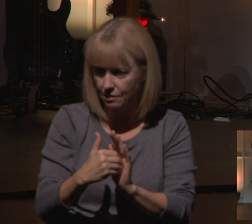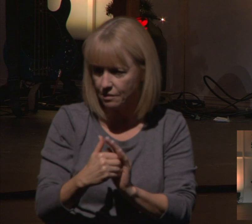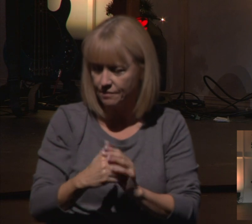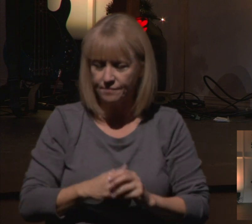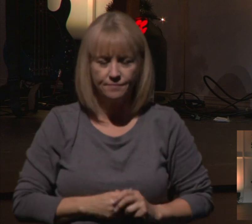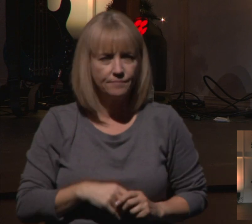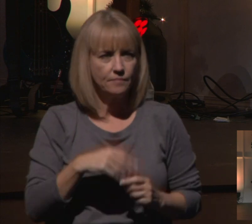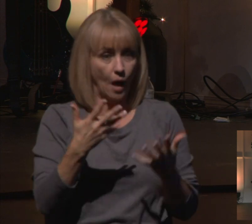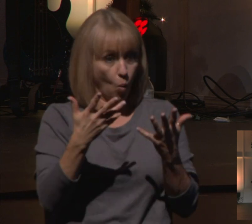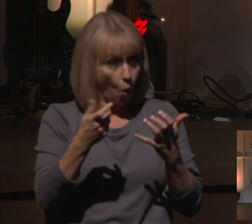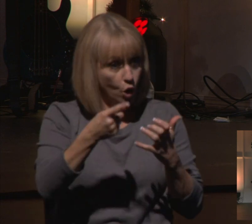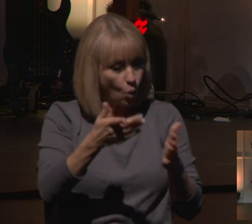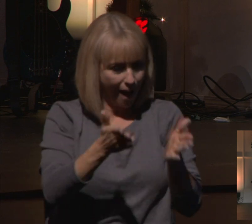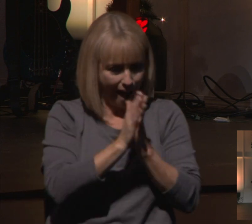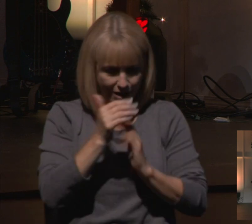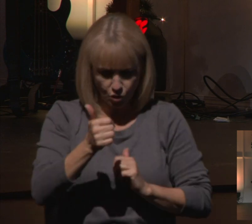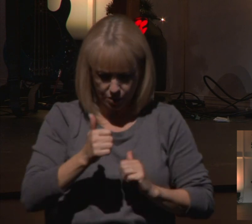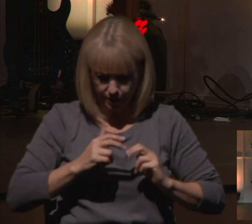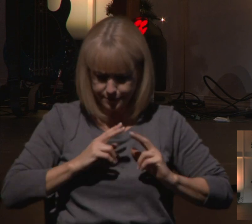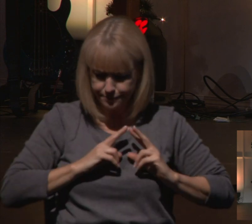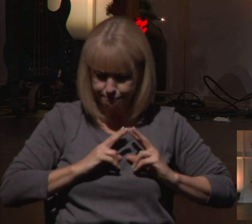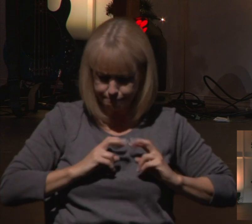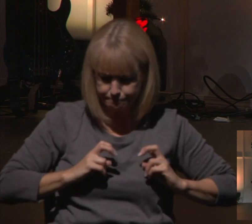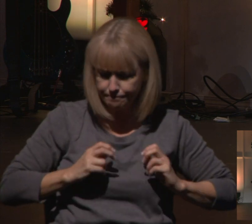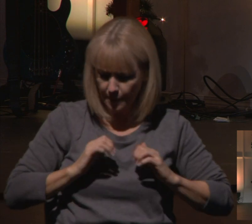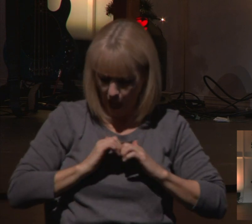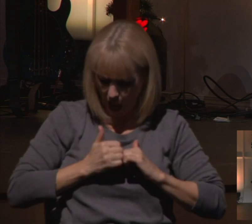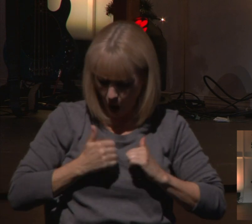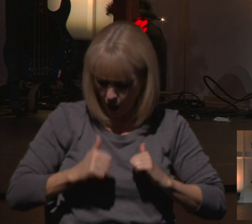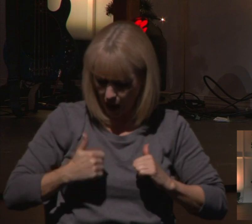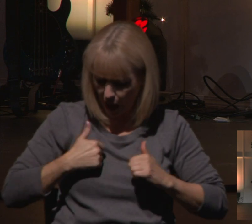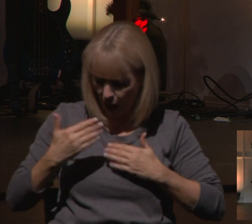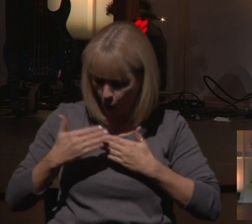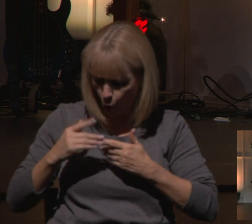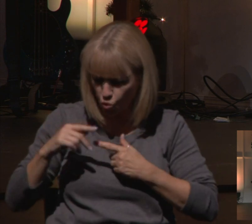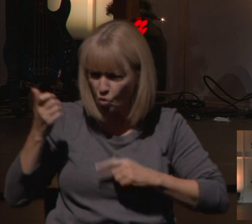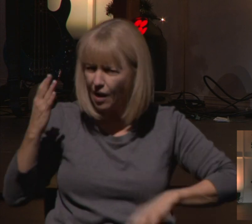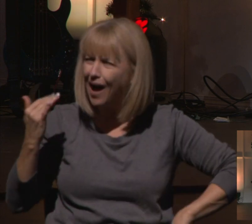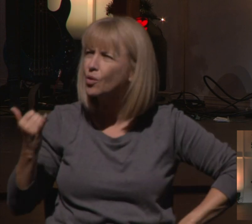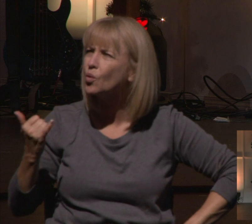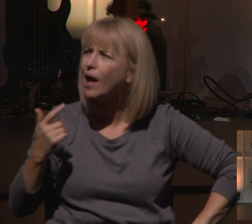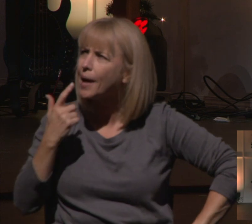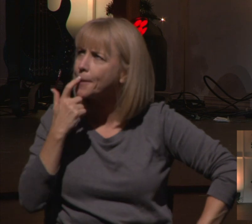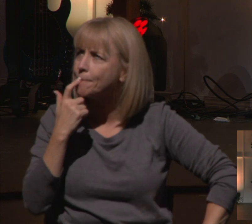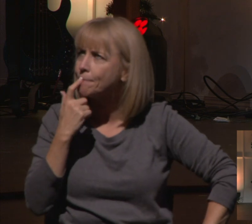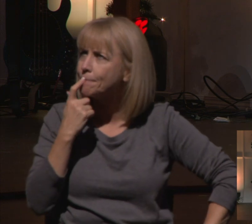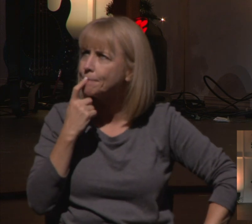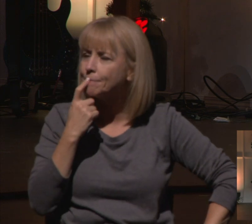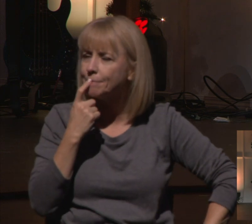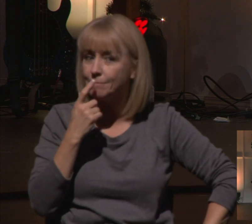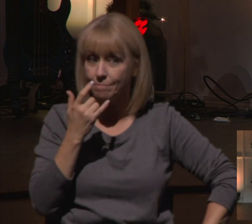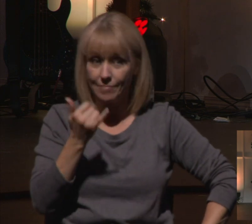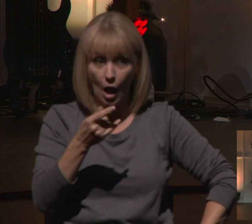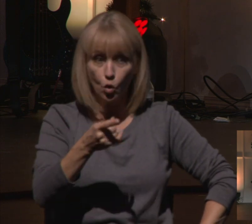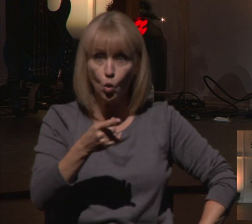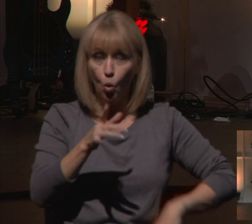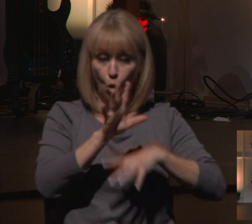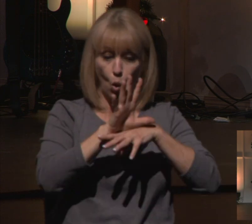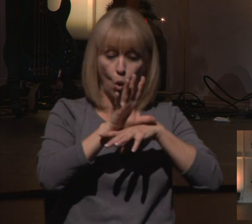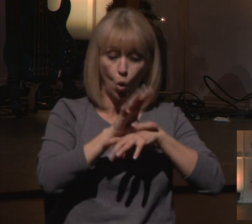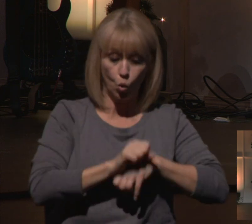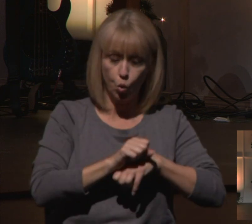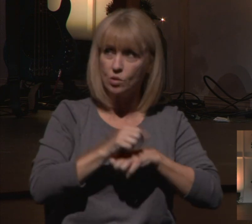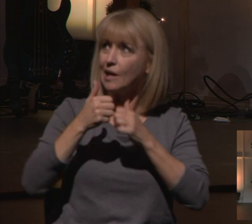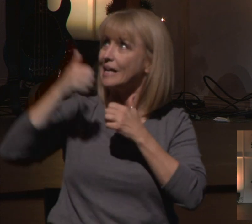God today? I'm guessing a lot of us have experienced that distance. The question I want you to ask is also how have I